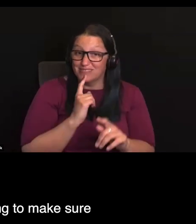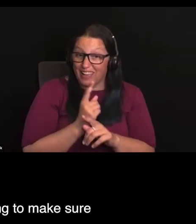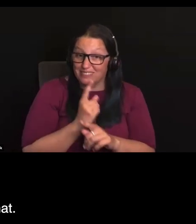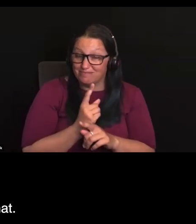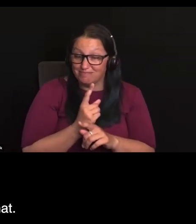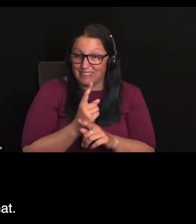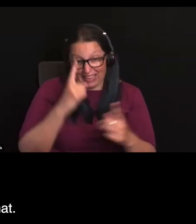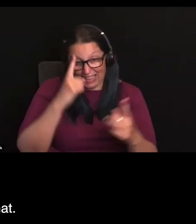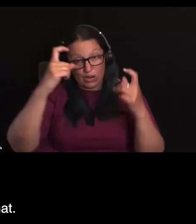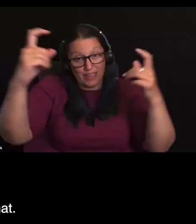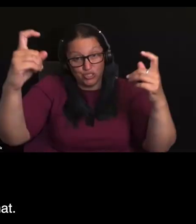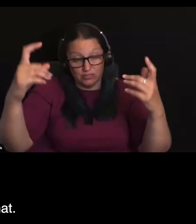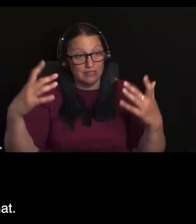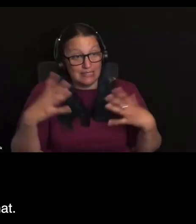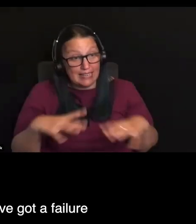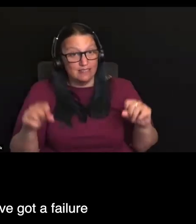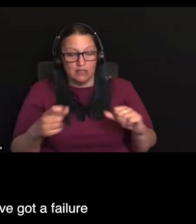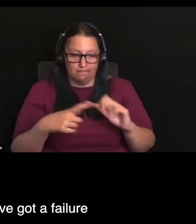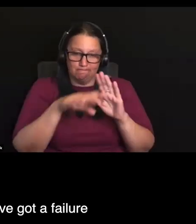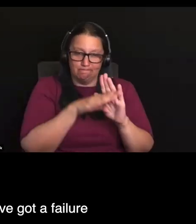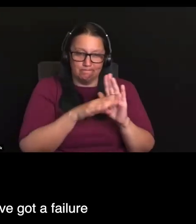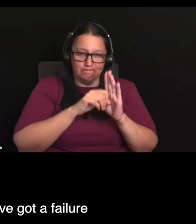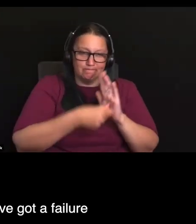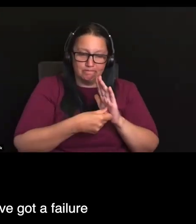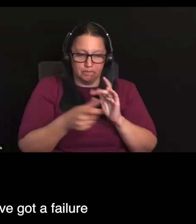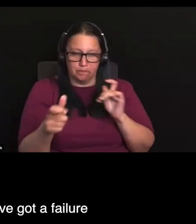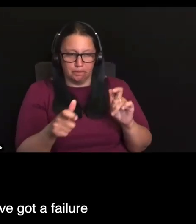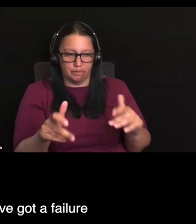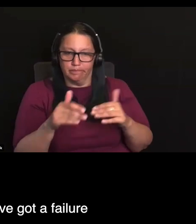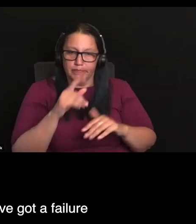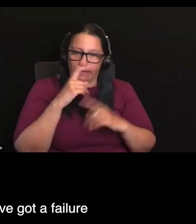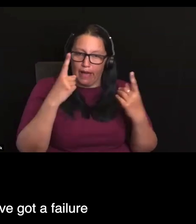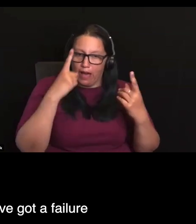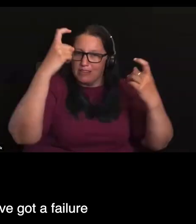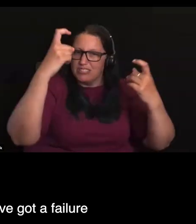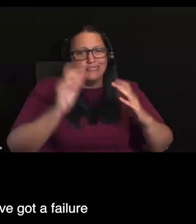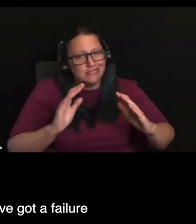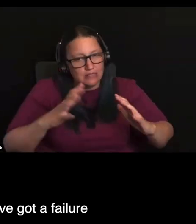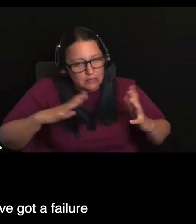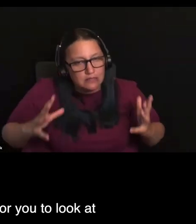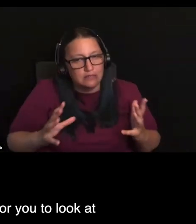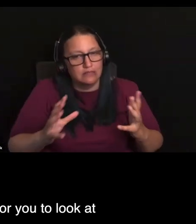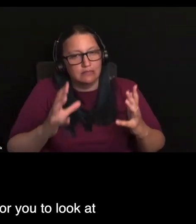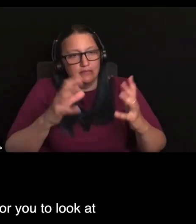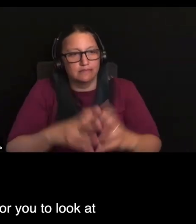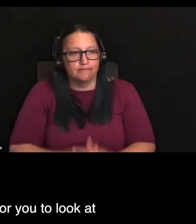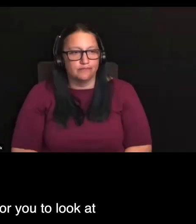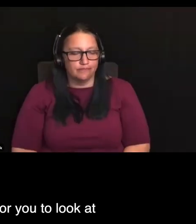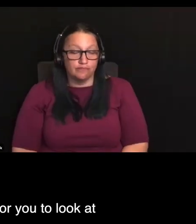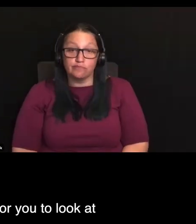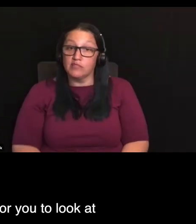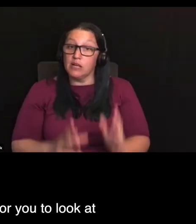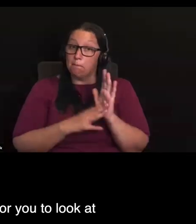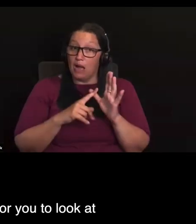wanting to make sure that they don't do that. Learning from anything that where we've got a failure or a near miss